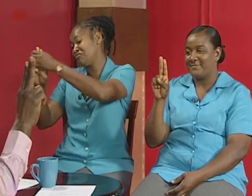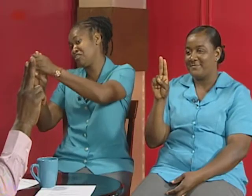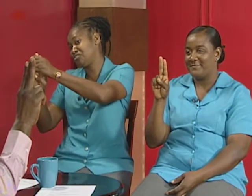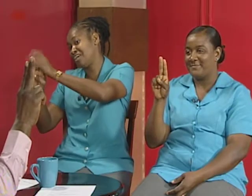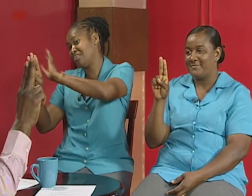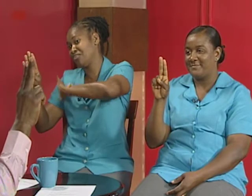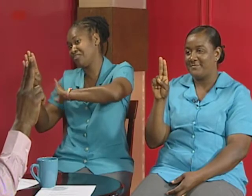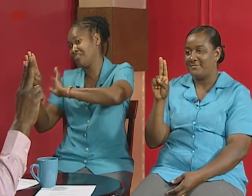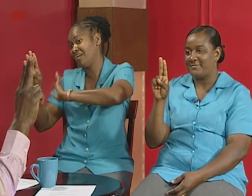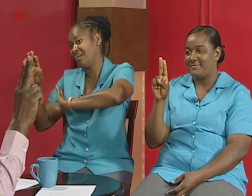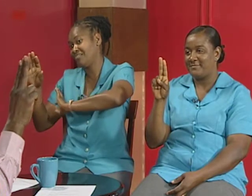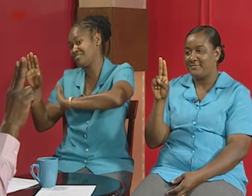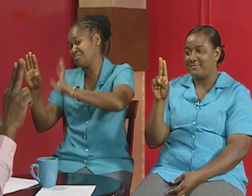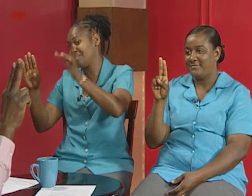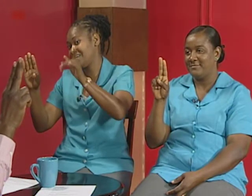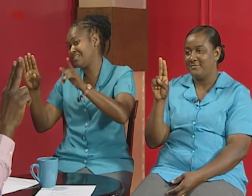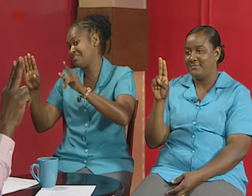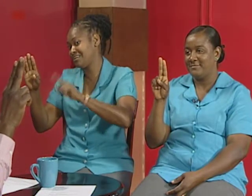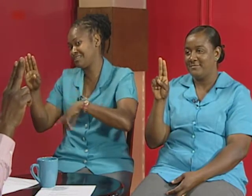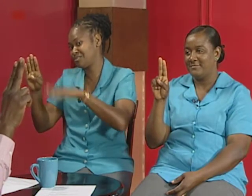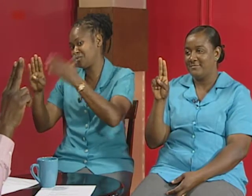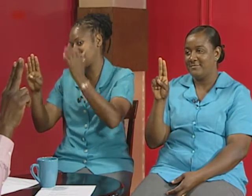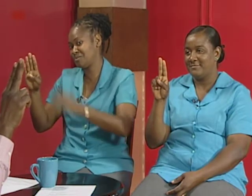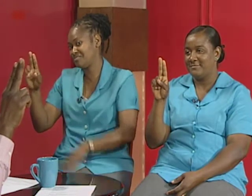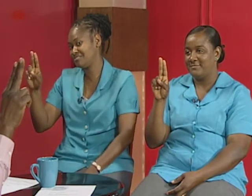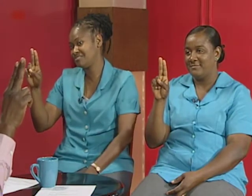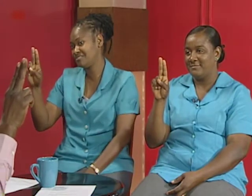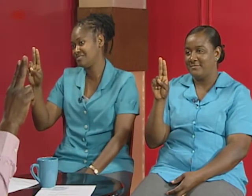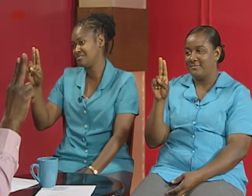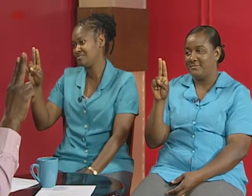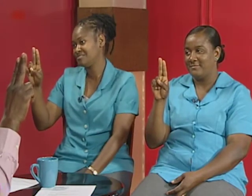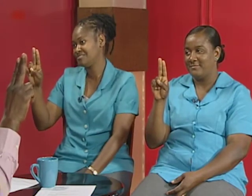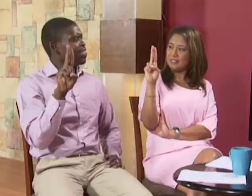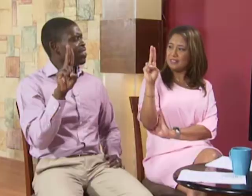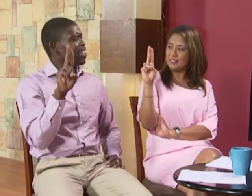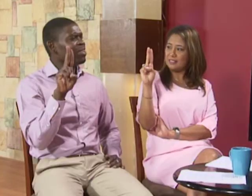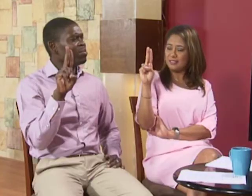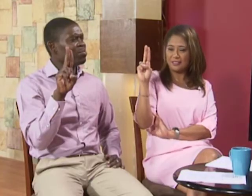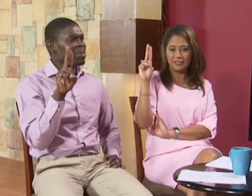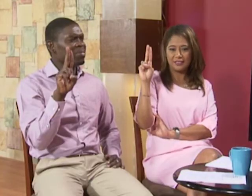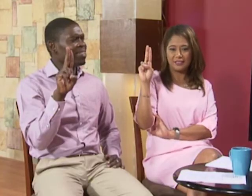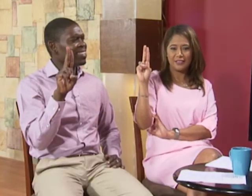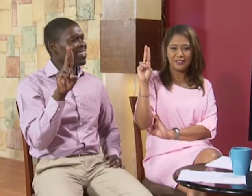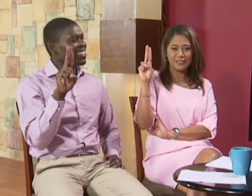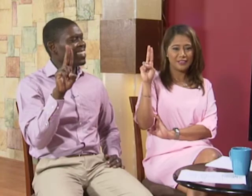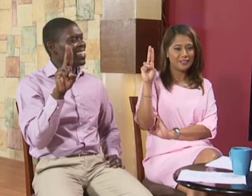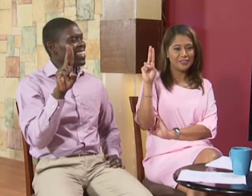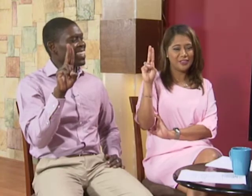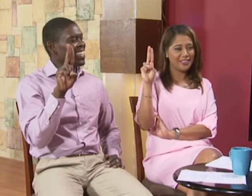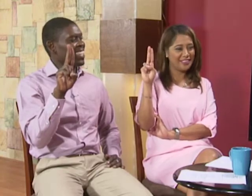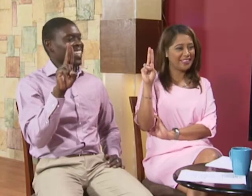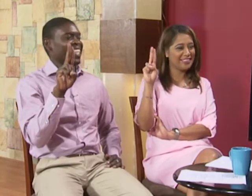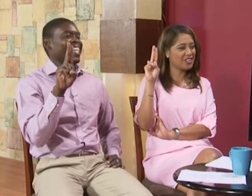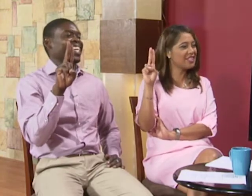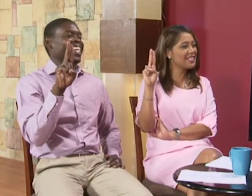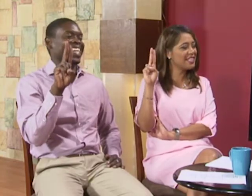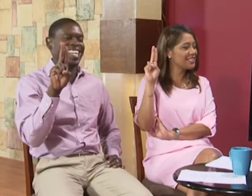finger together something i think that that close to it which one did you see like this i don't remember okay okay so this is